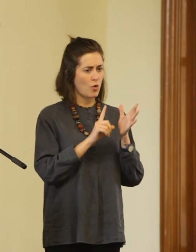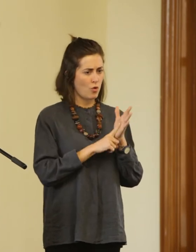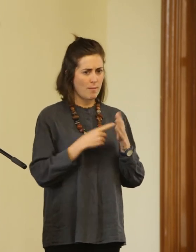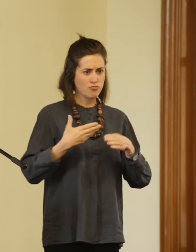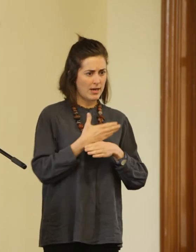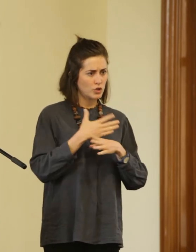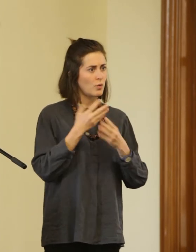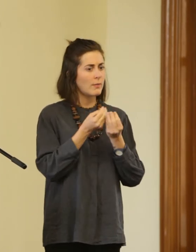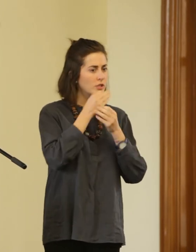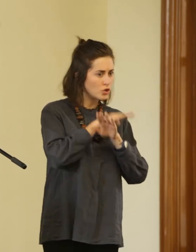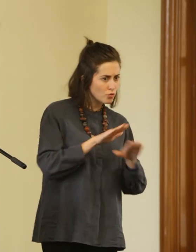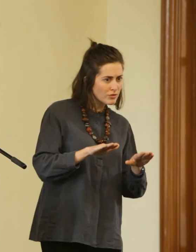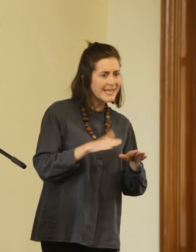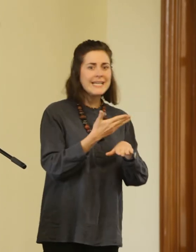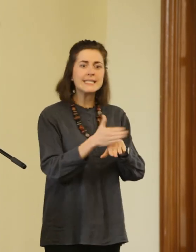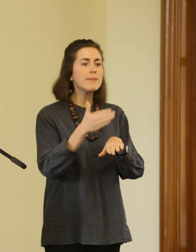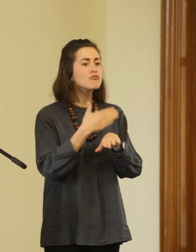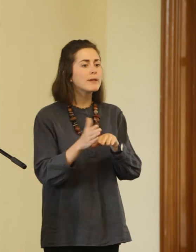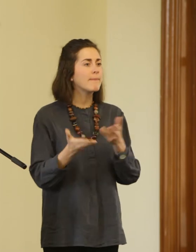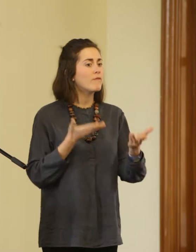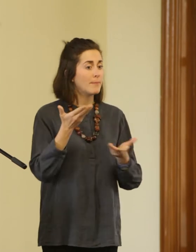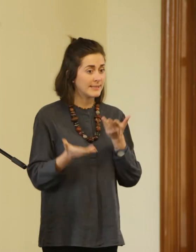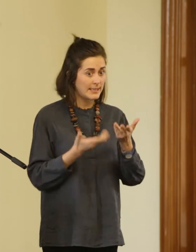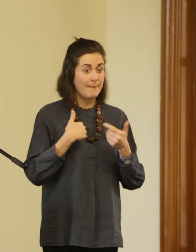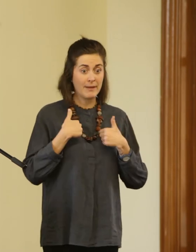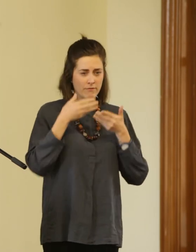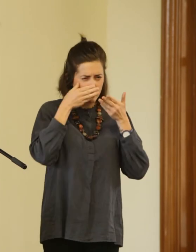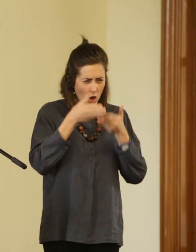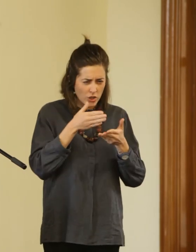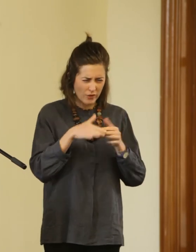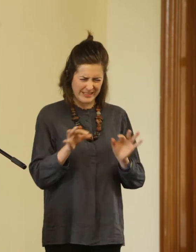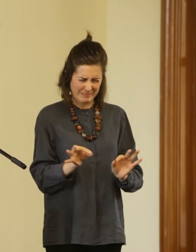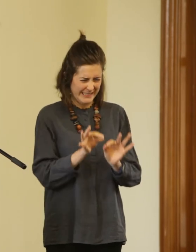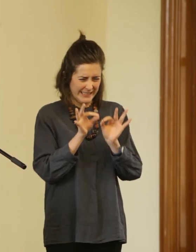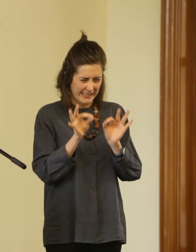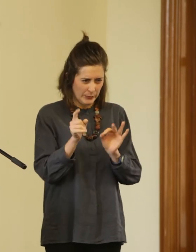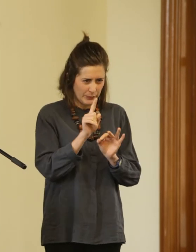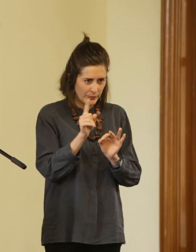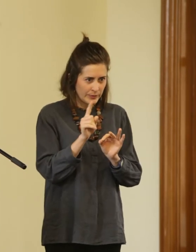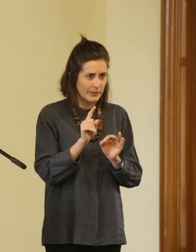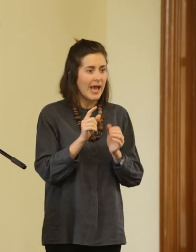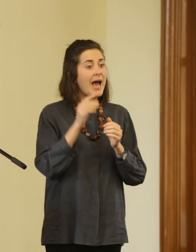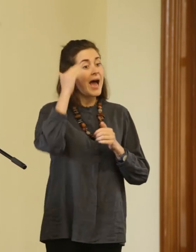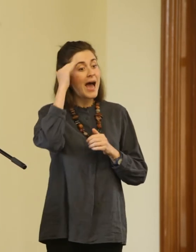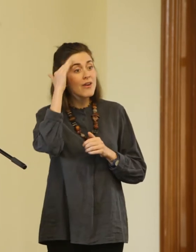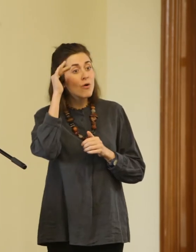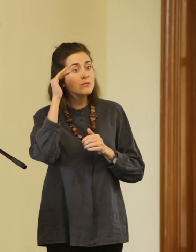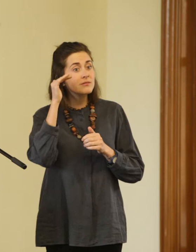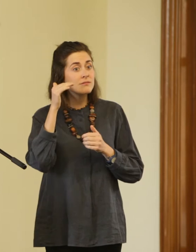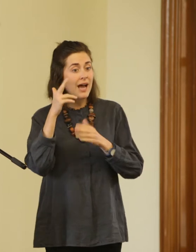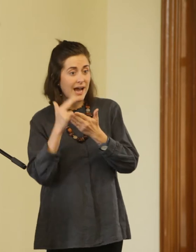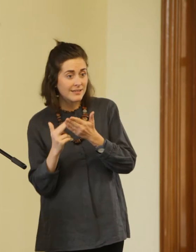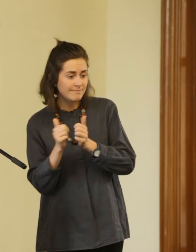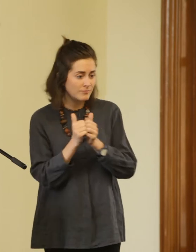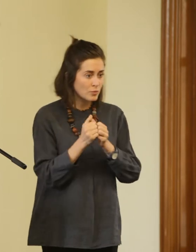in contemporary performance and specifically my focus has been the particular phenomenon of adult artists collaborating with children to